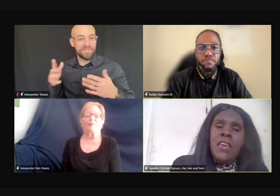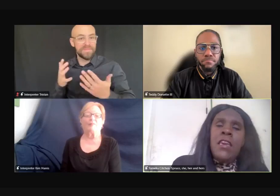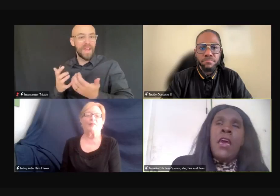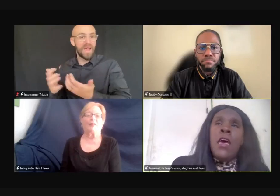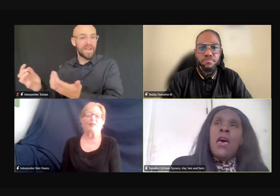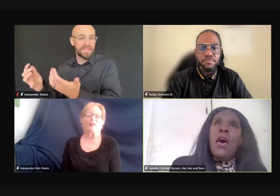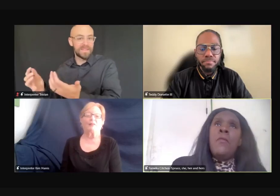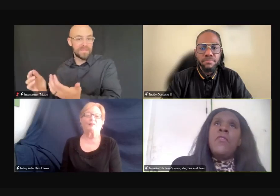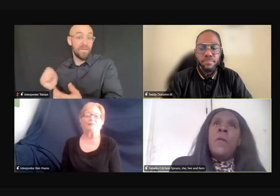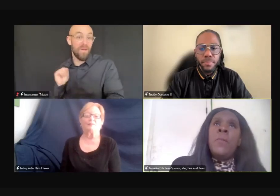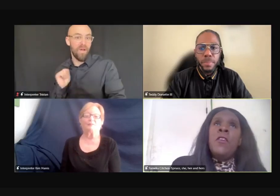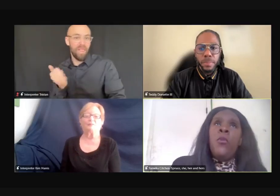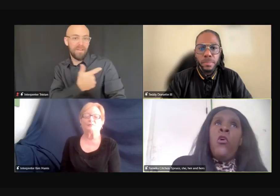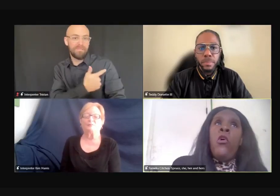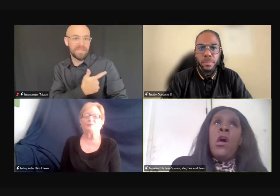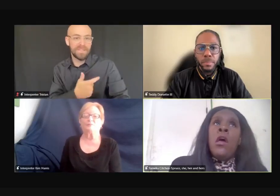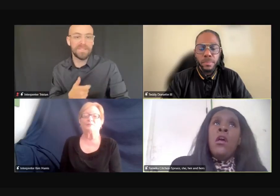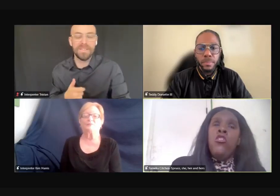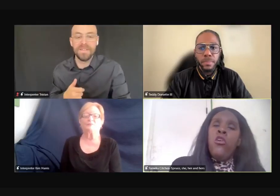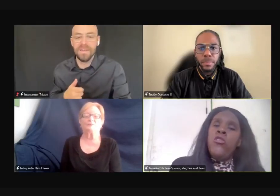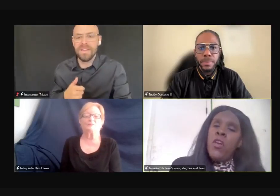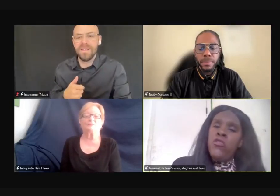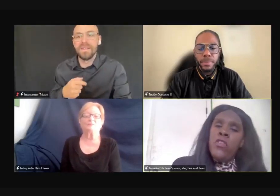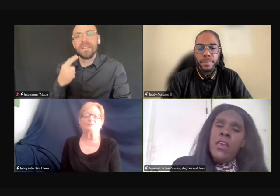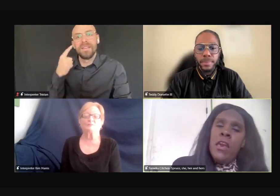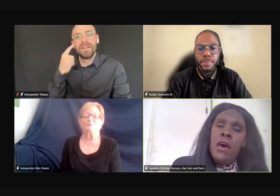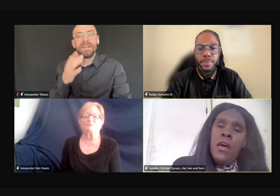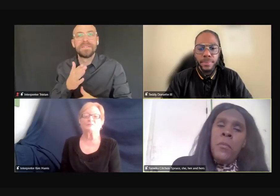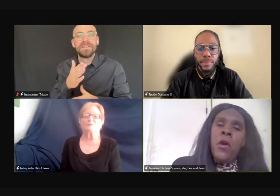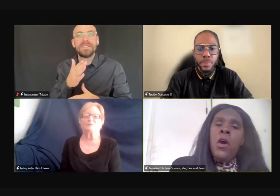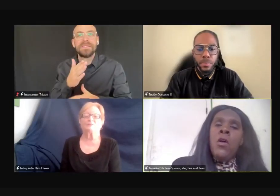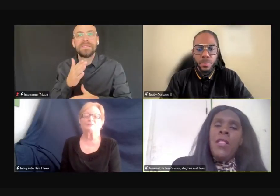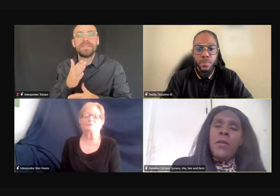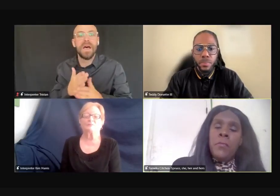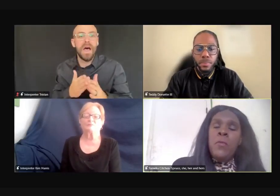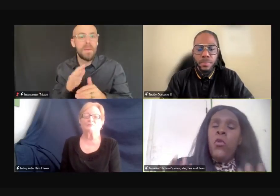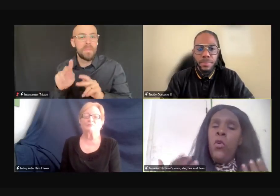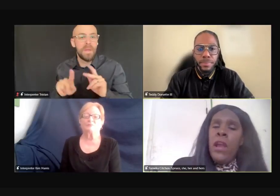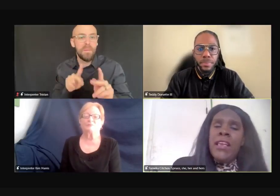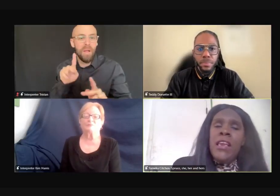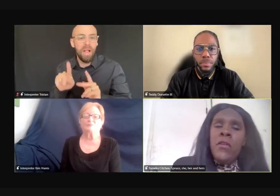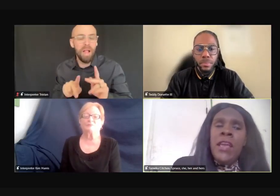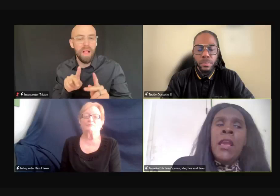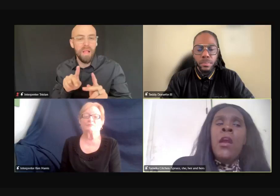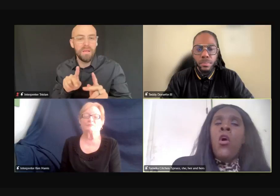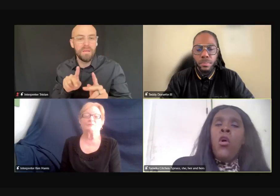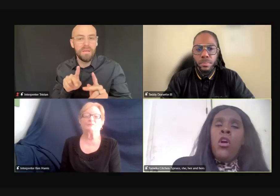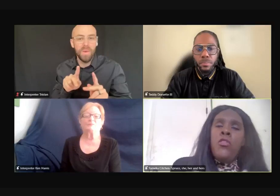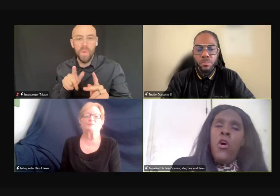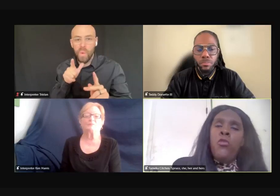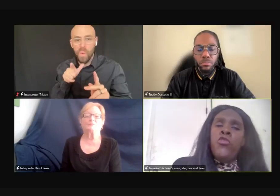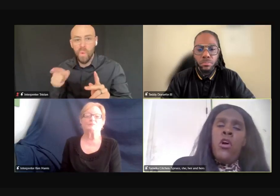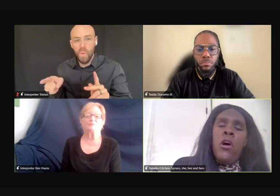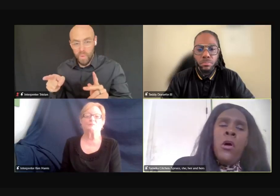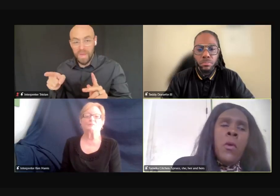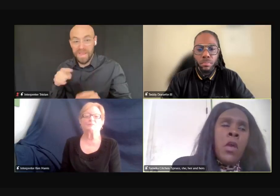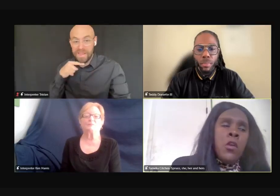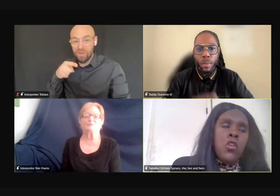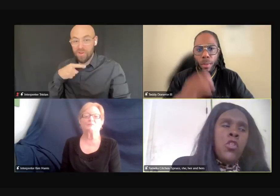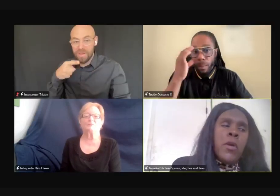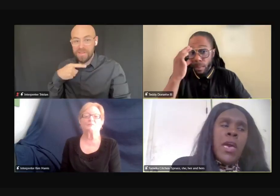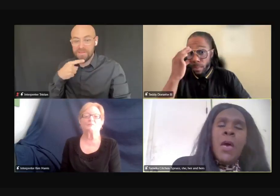because I think some people, you know, especially like people who are hearing or those,